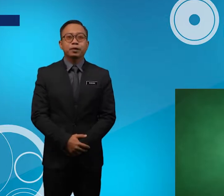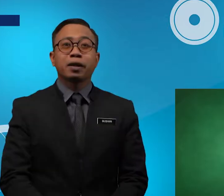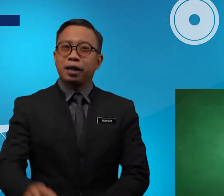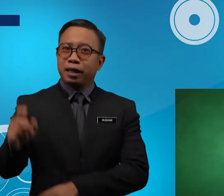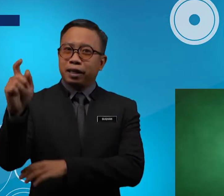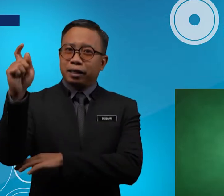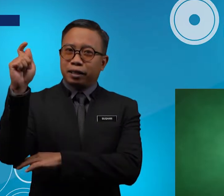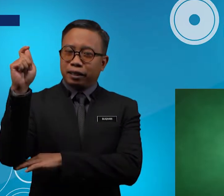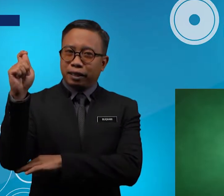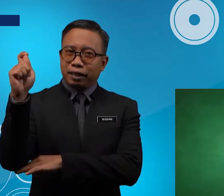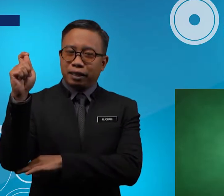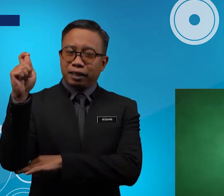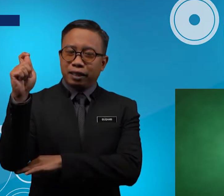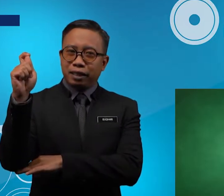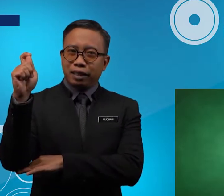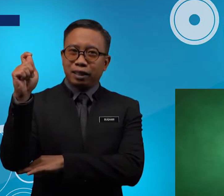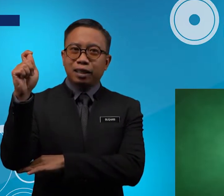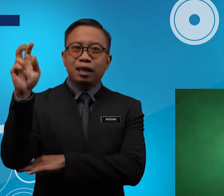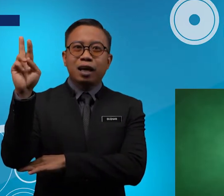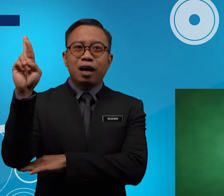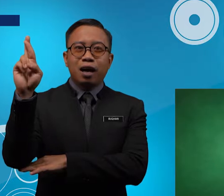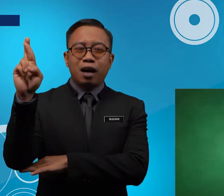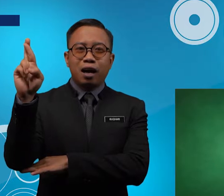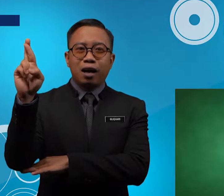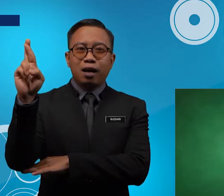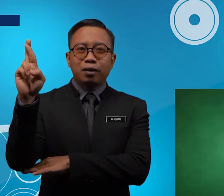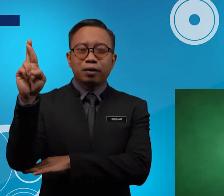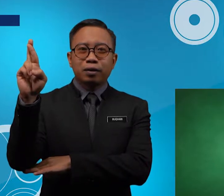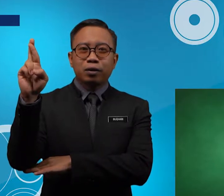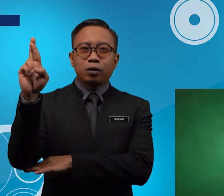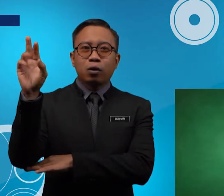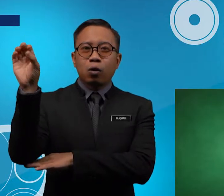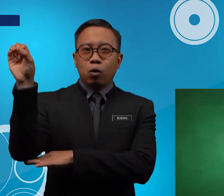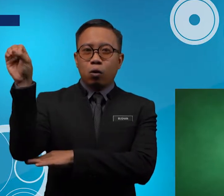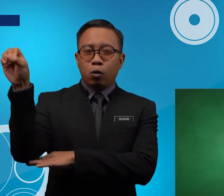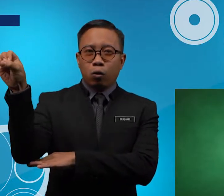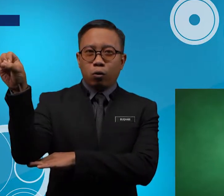T T R O